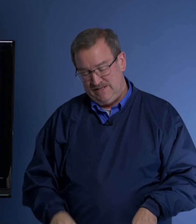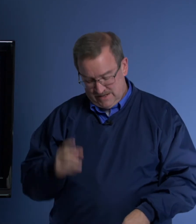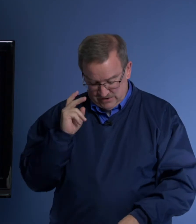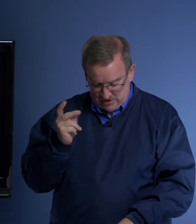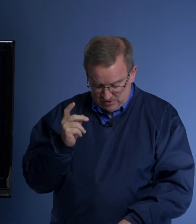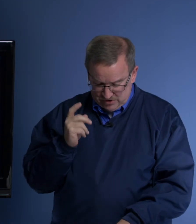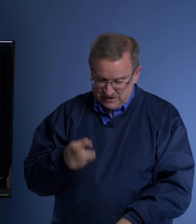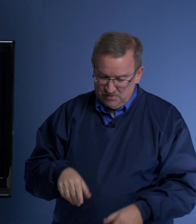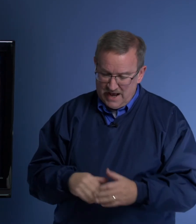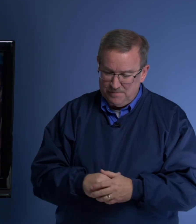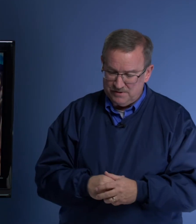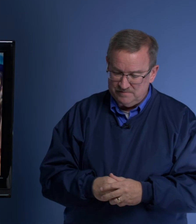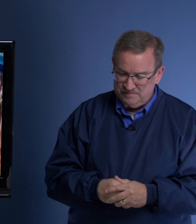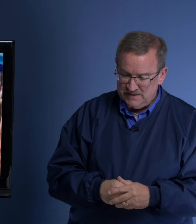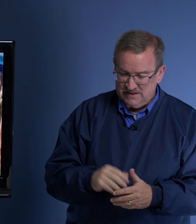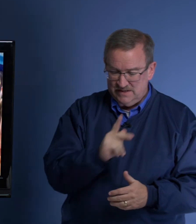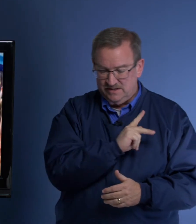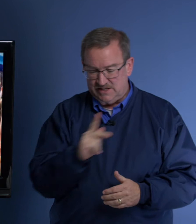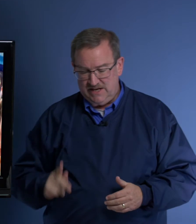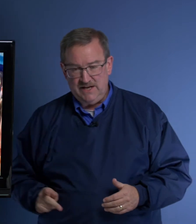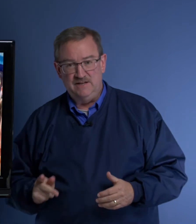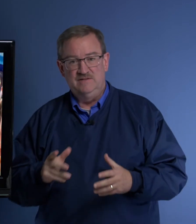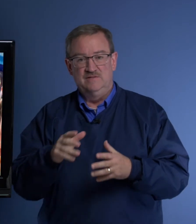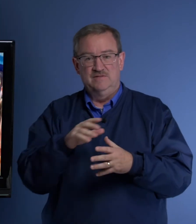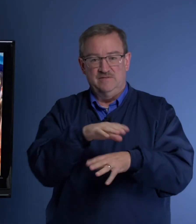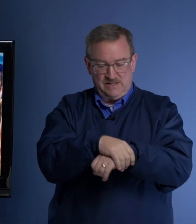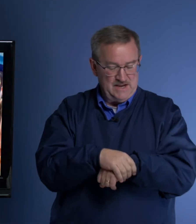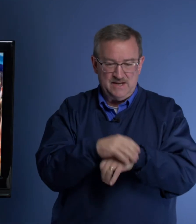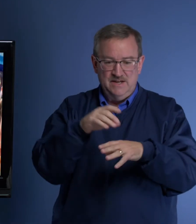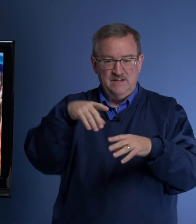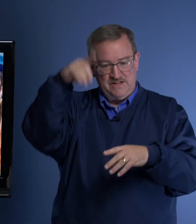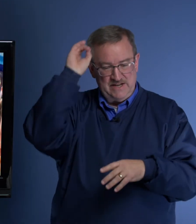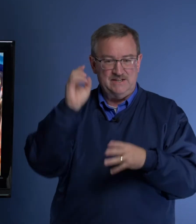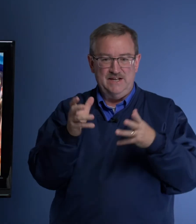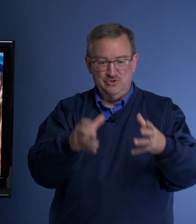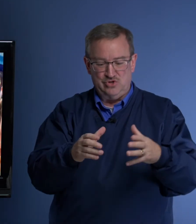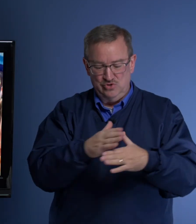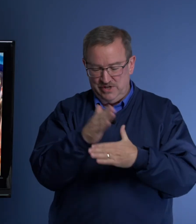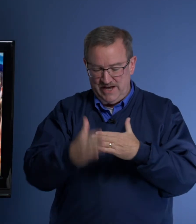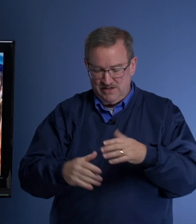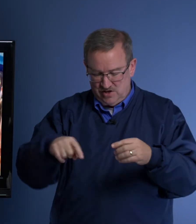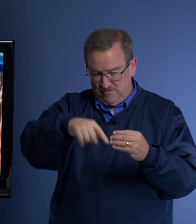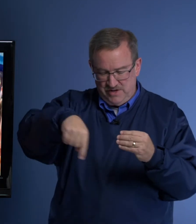So I want you to see what happened. The king, they take Daniel to the edge of the